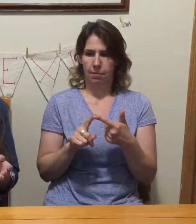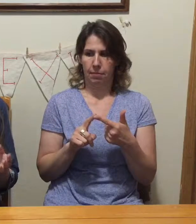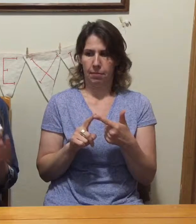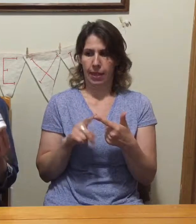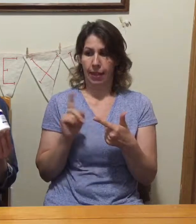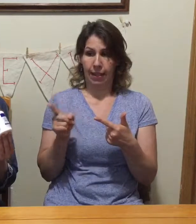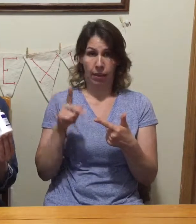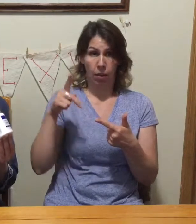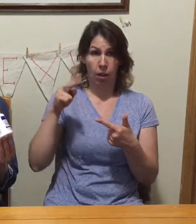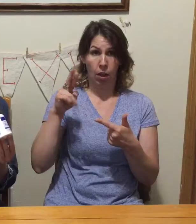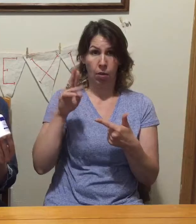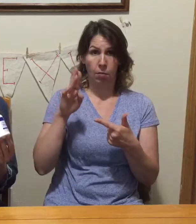ProBio 5,